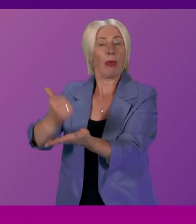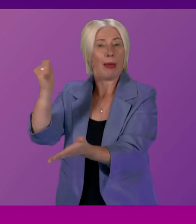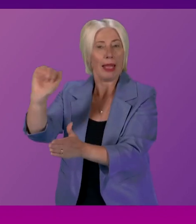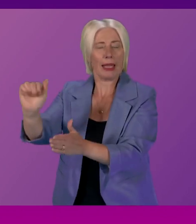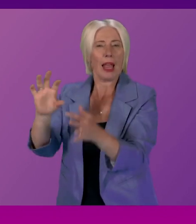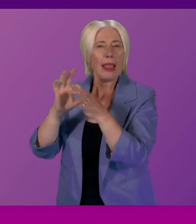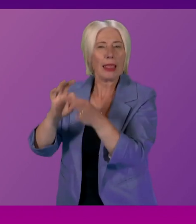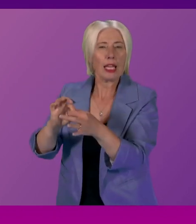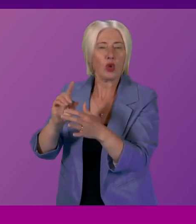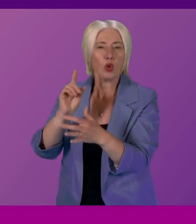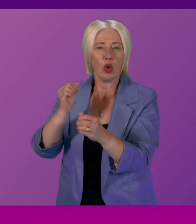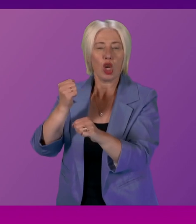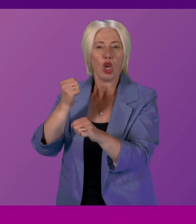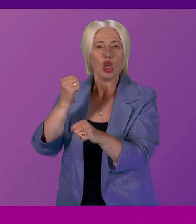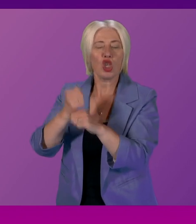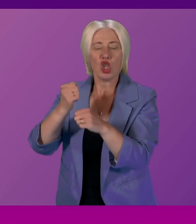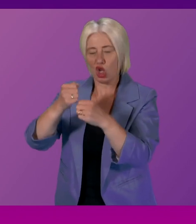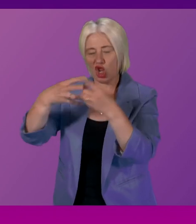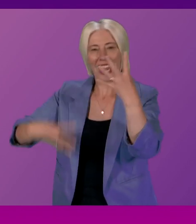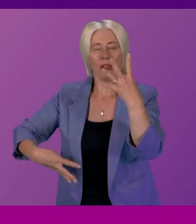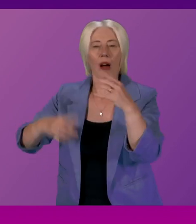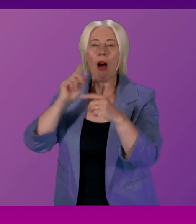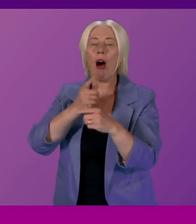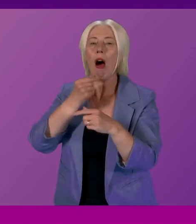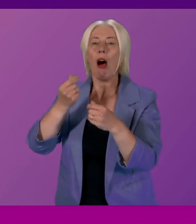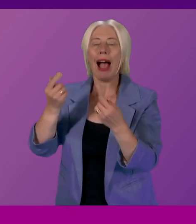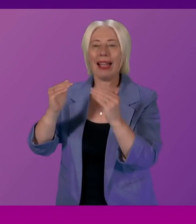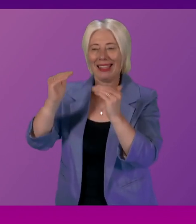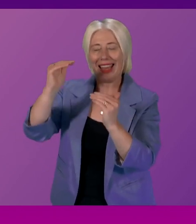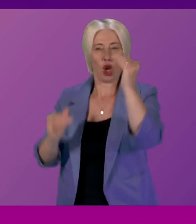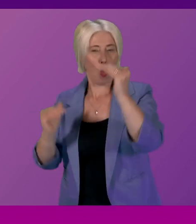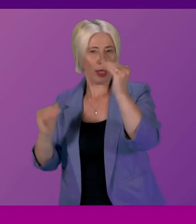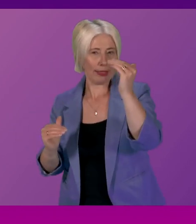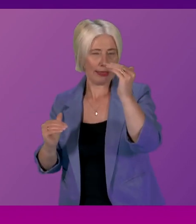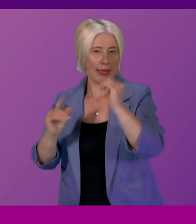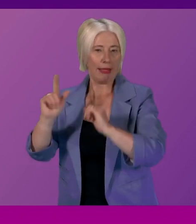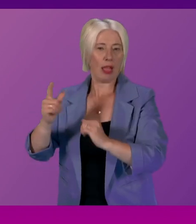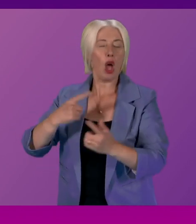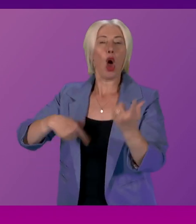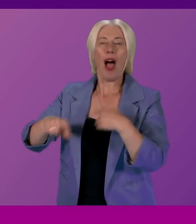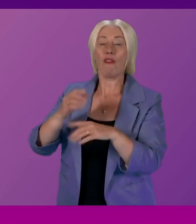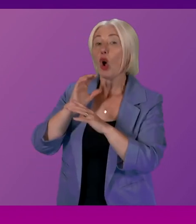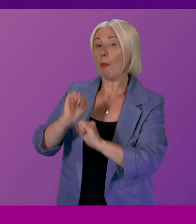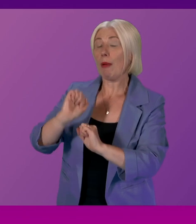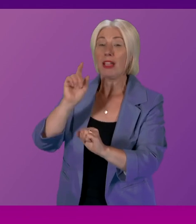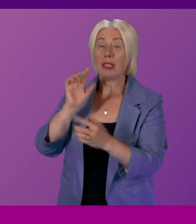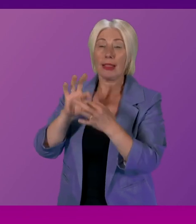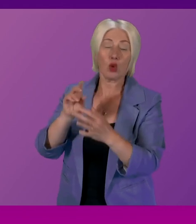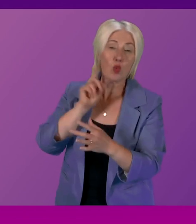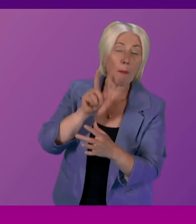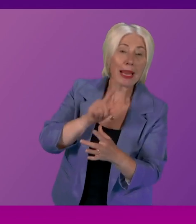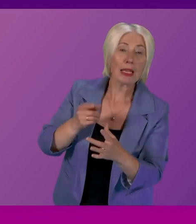gender inequality in the financial sector and the government do have a number of commitments around women and enterprise